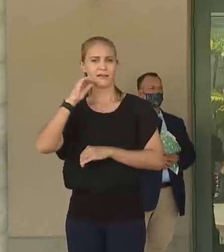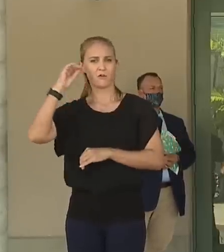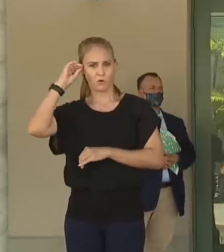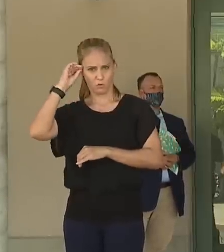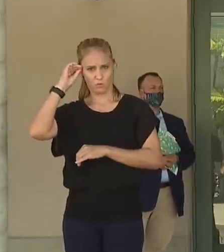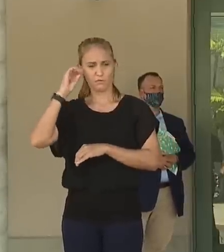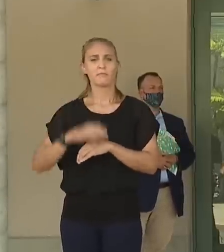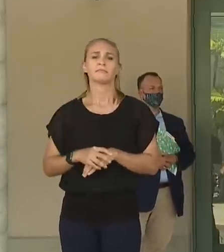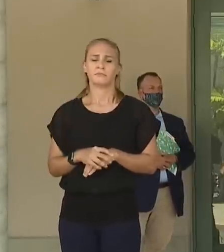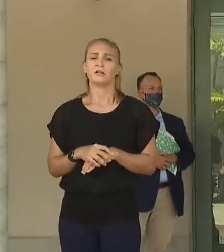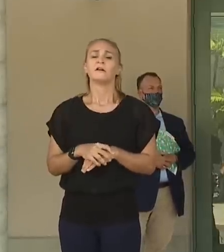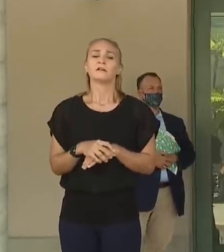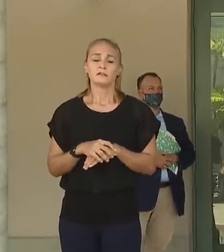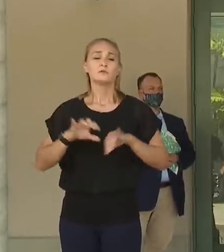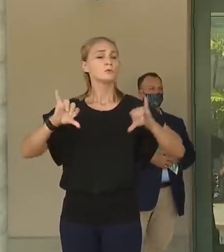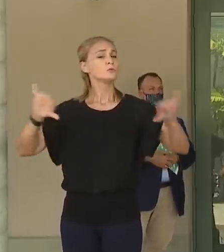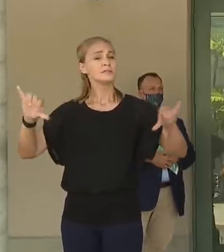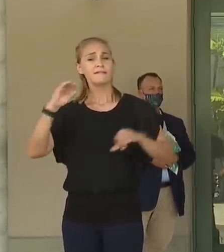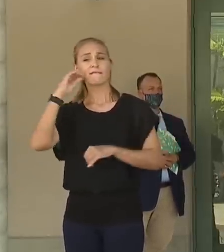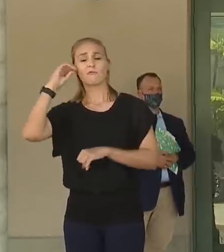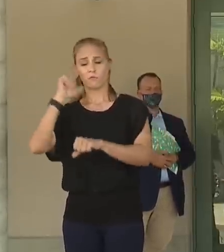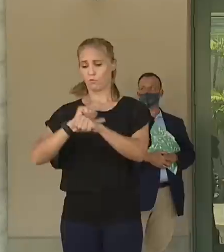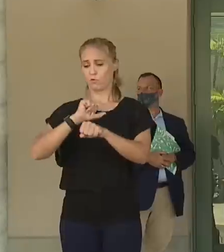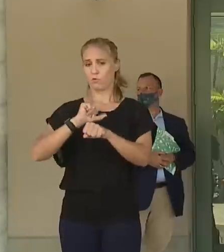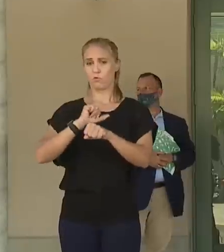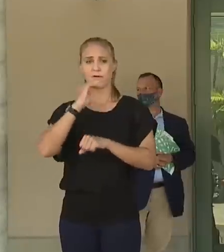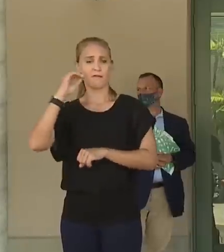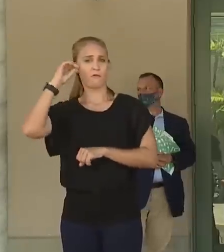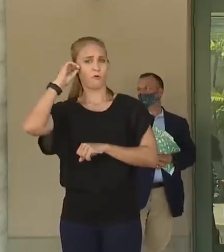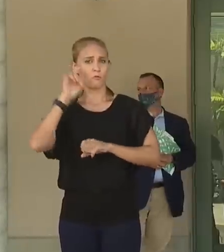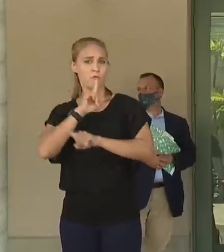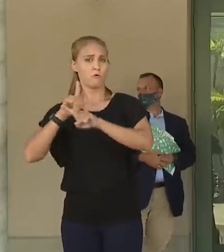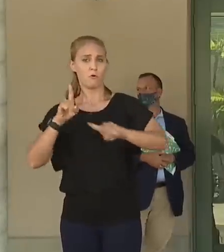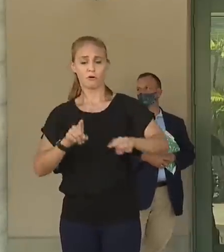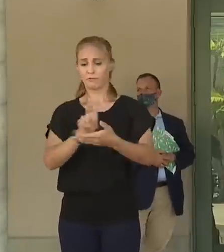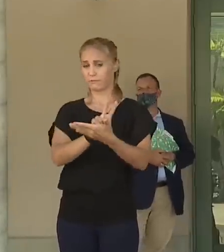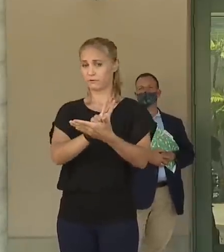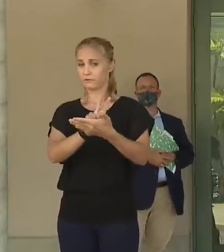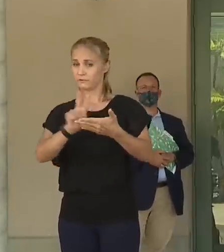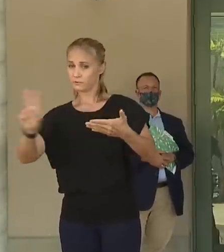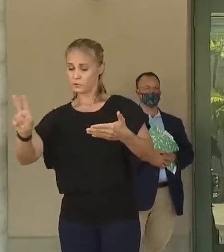Thursday. Stay-at-home work-at-home order for two weeks.